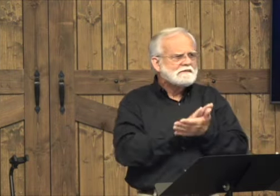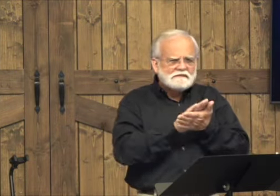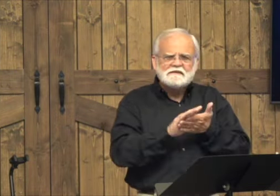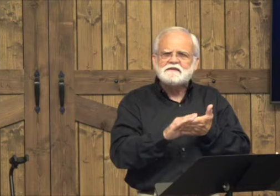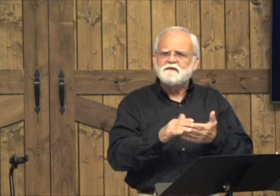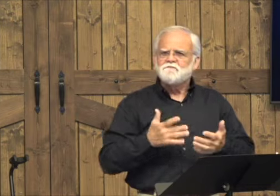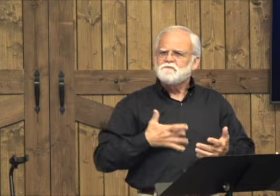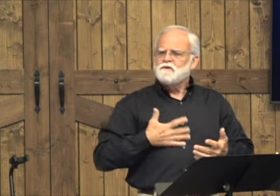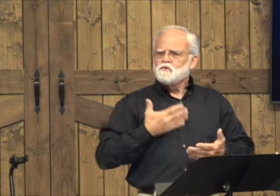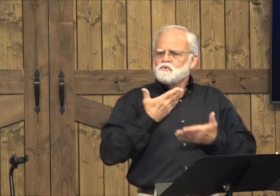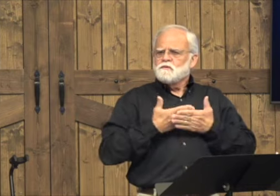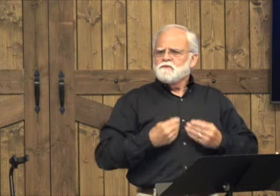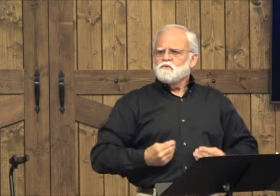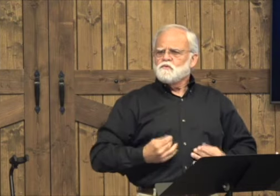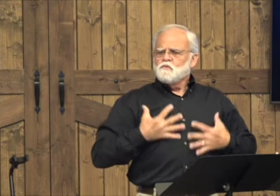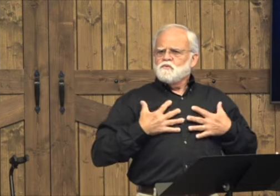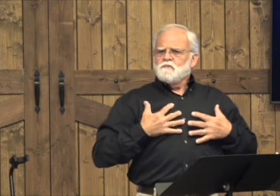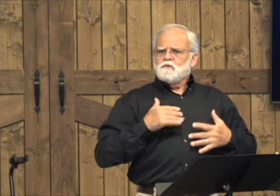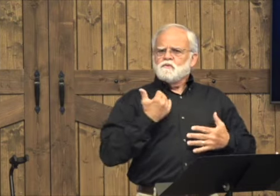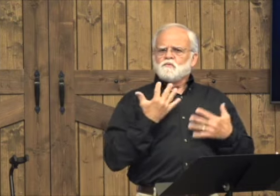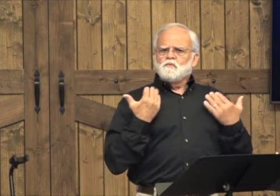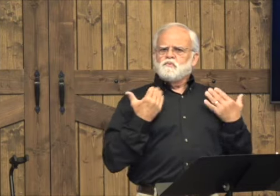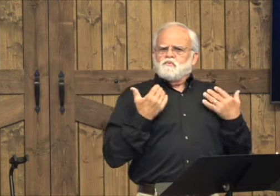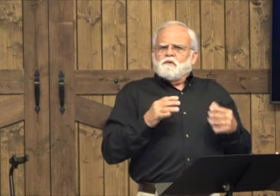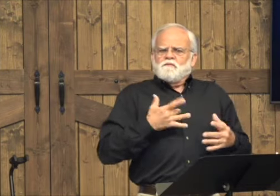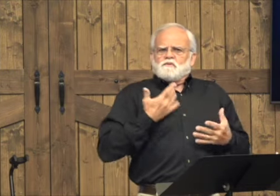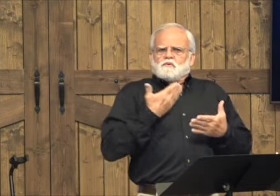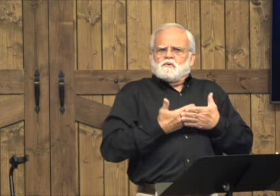Like I said, the second hand was to wash their feet and help them feel refreshed